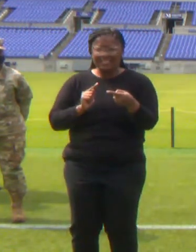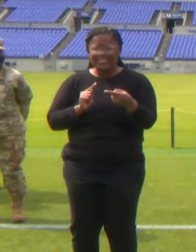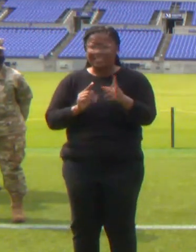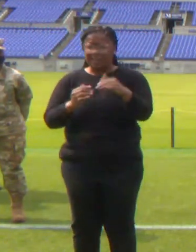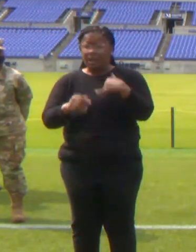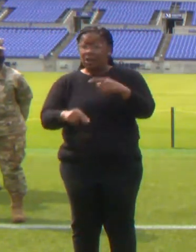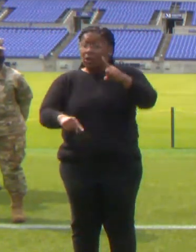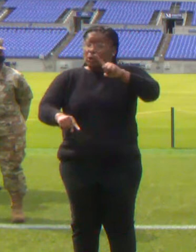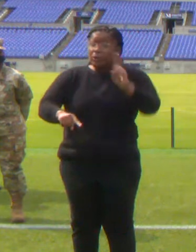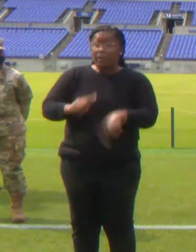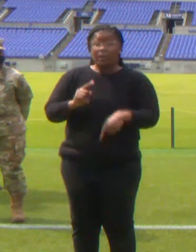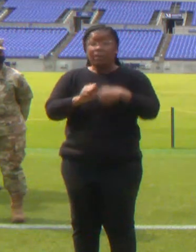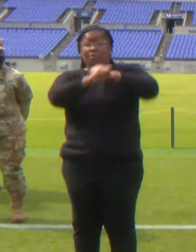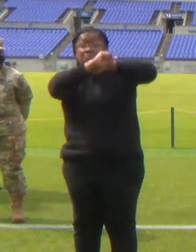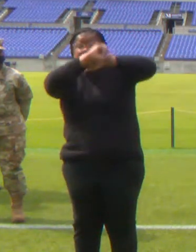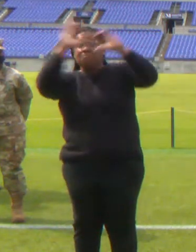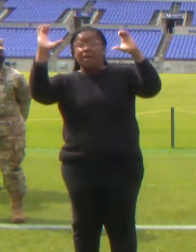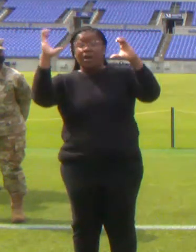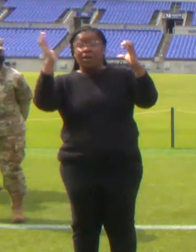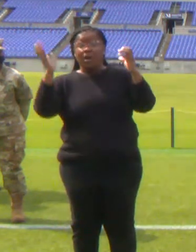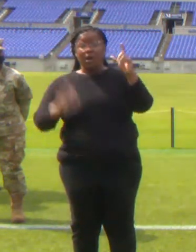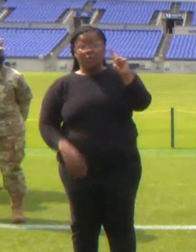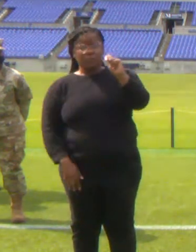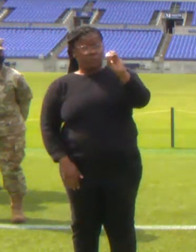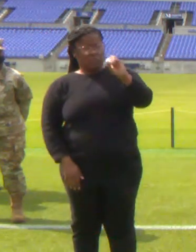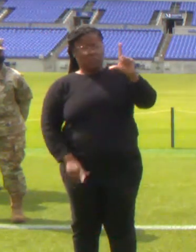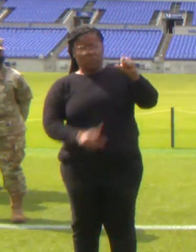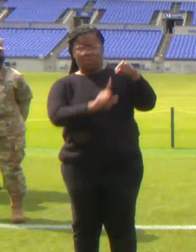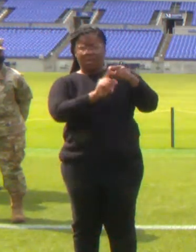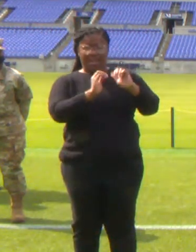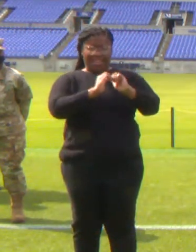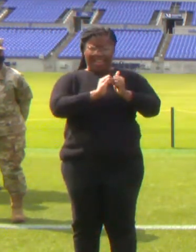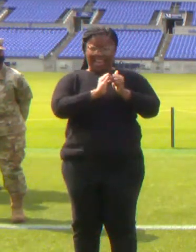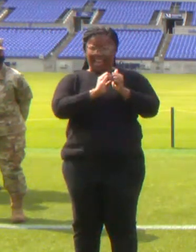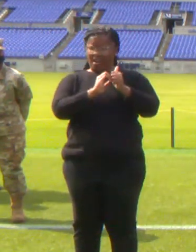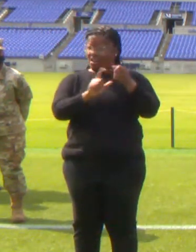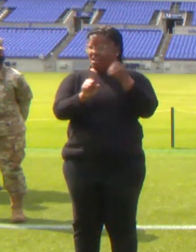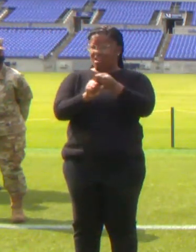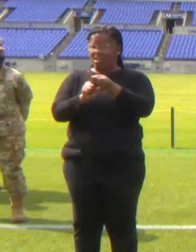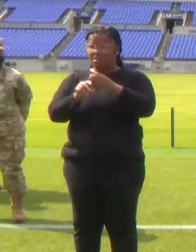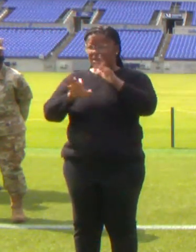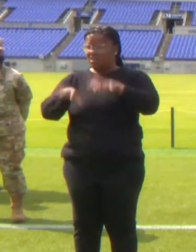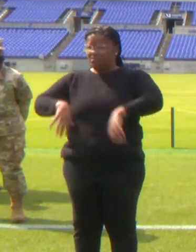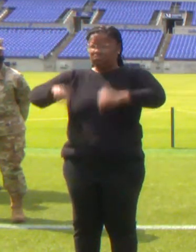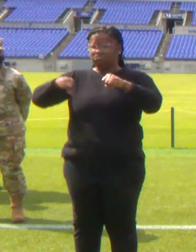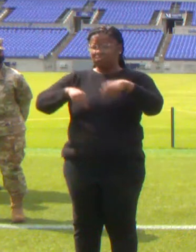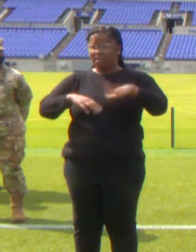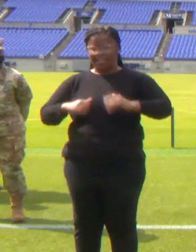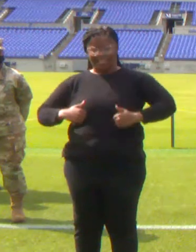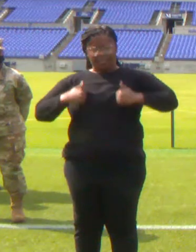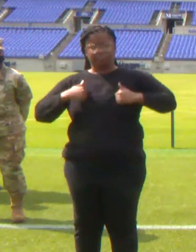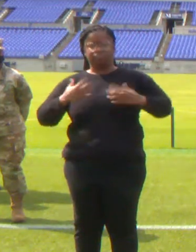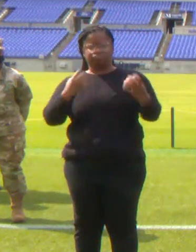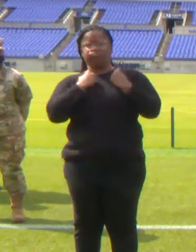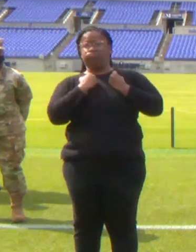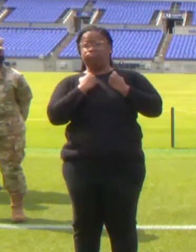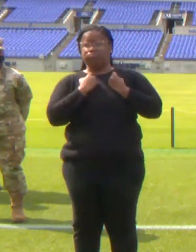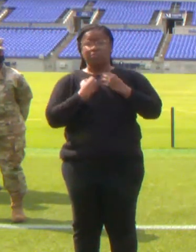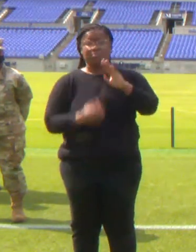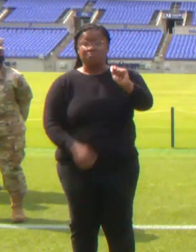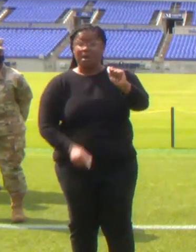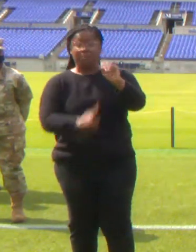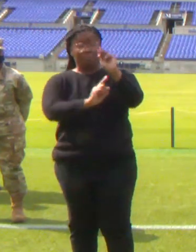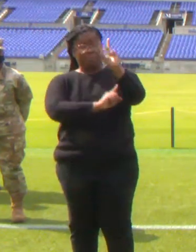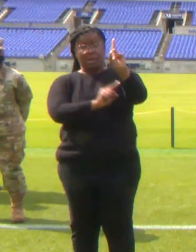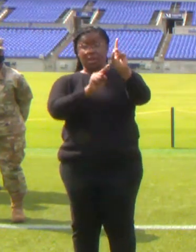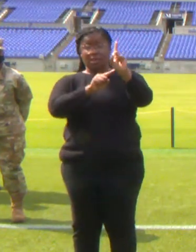that this global pandemic pandemic would take on our lives and on our very way of life. But Marylanders rose